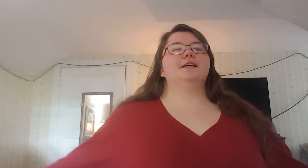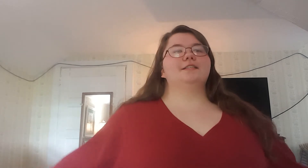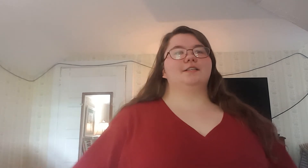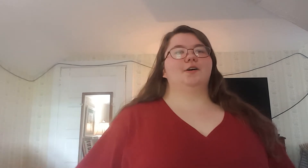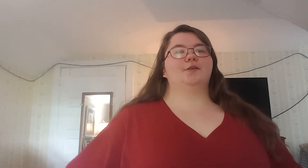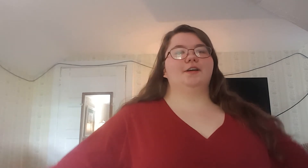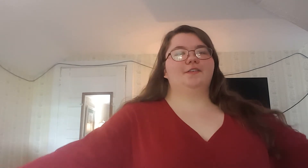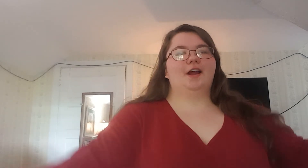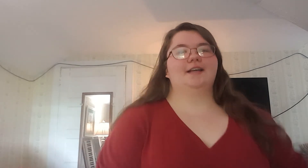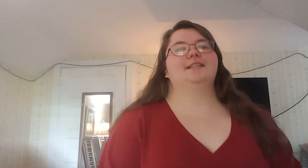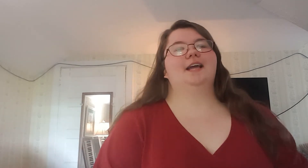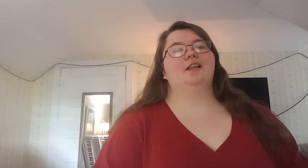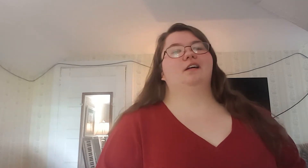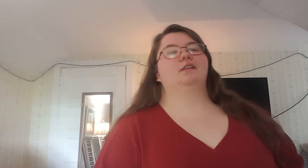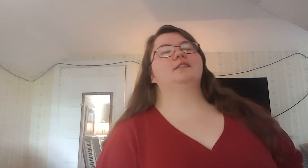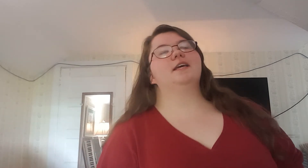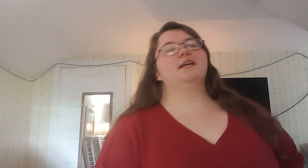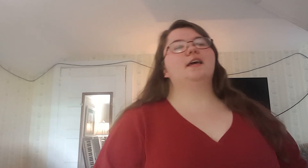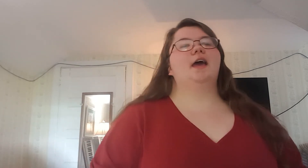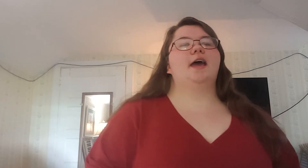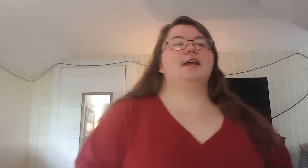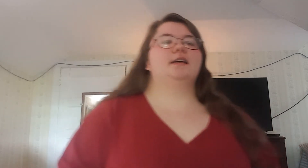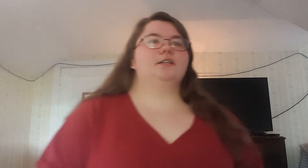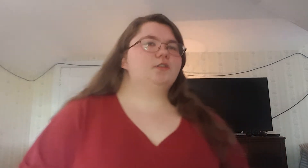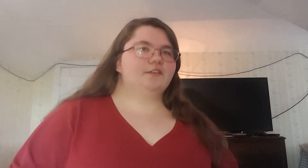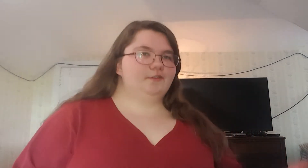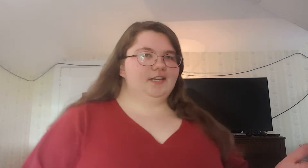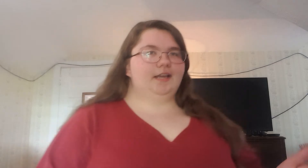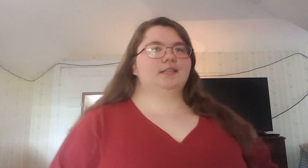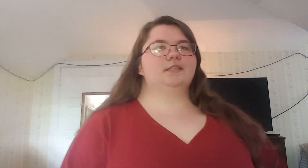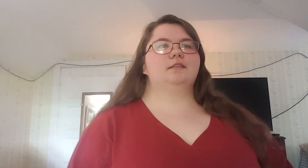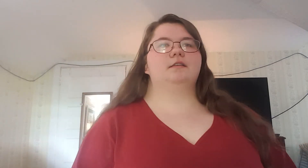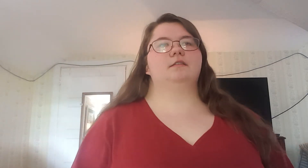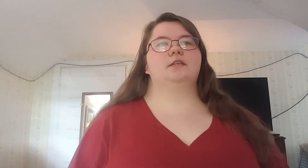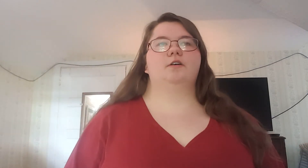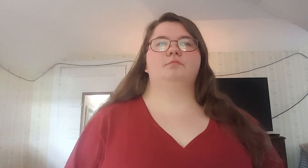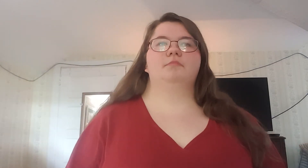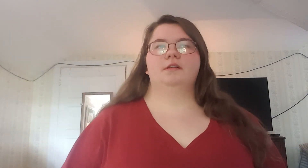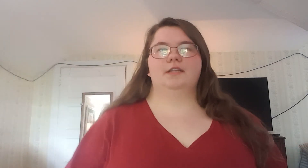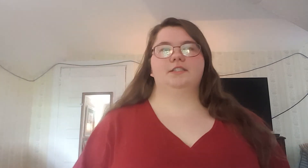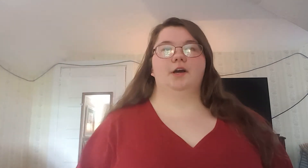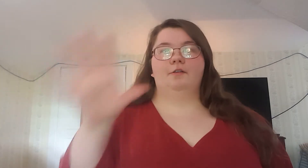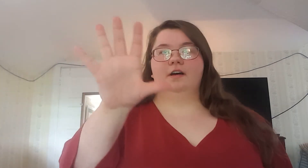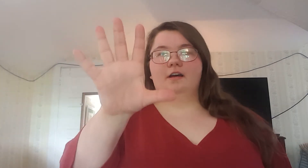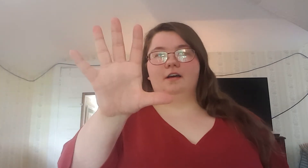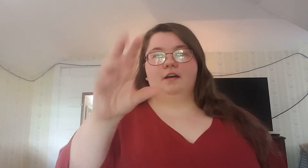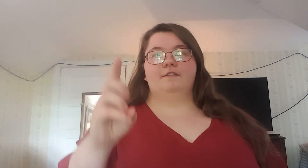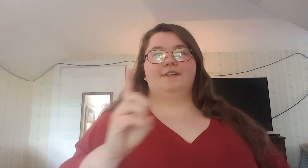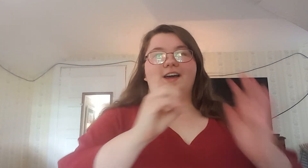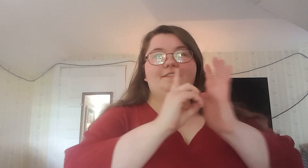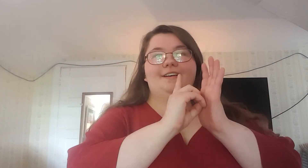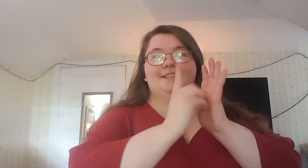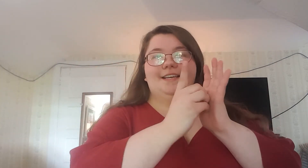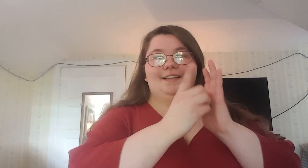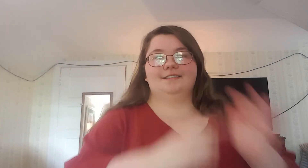So, if you're asking how long it'll take, and it's only a few seconds, so, let's go, 5 seconds.